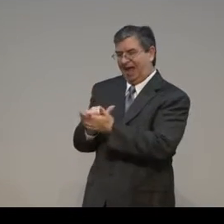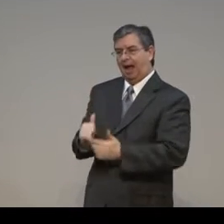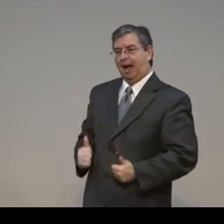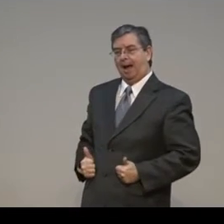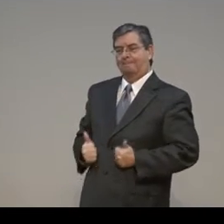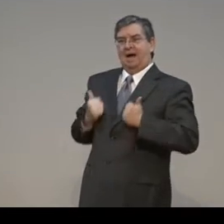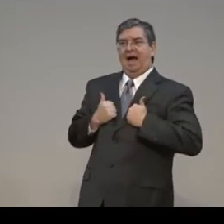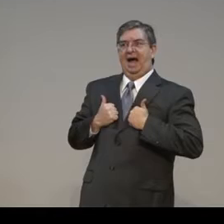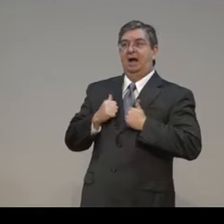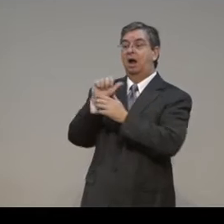Christ.